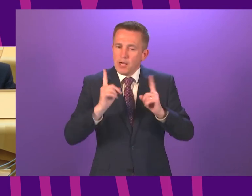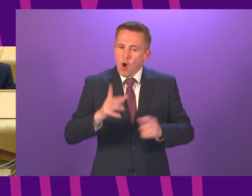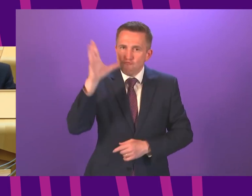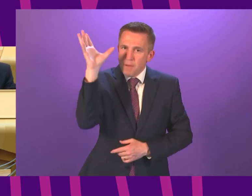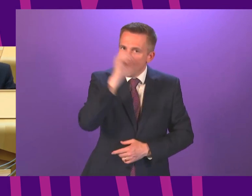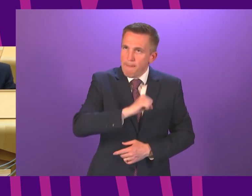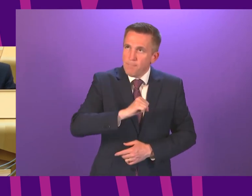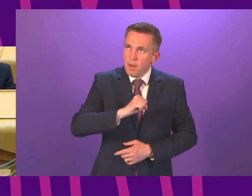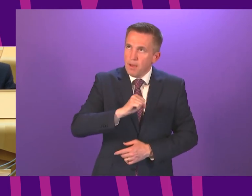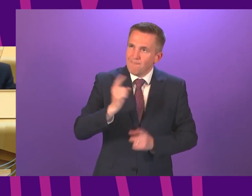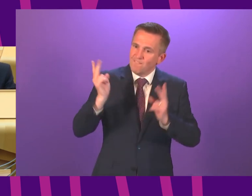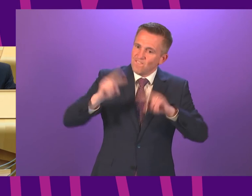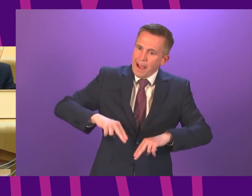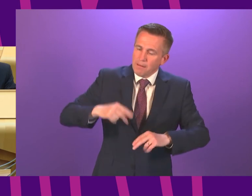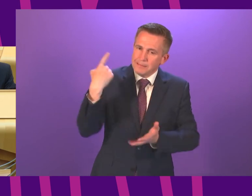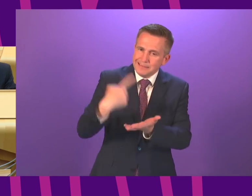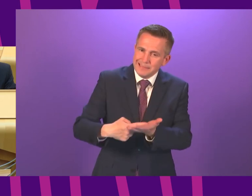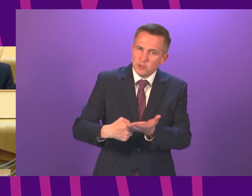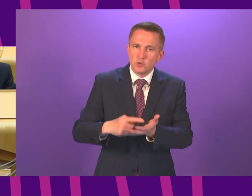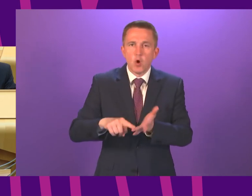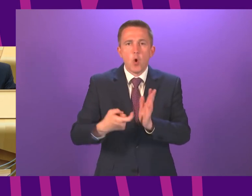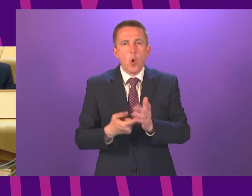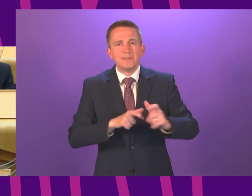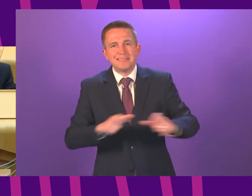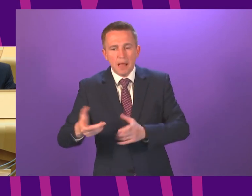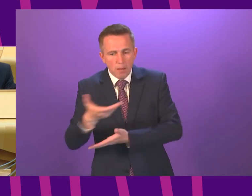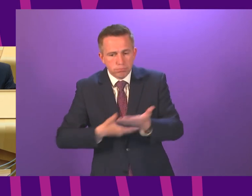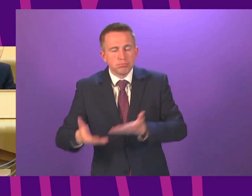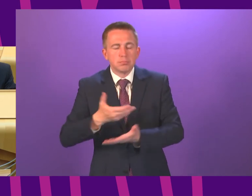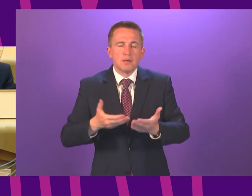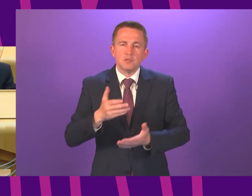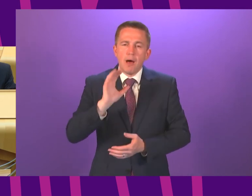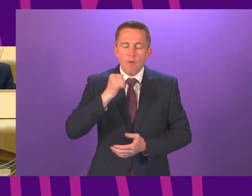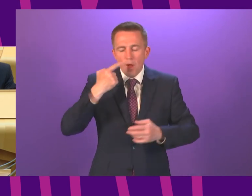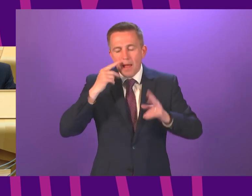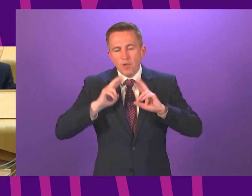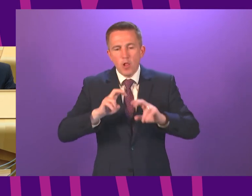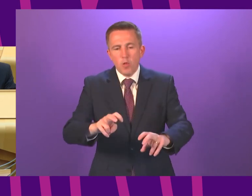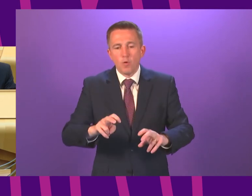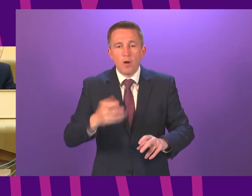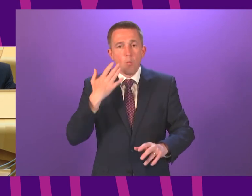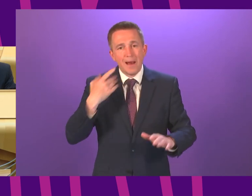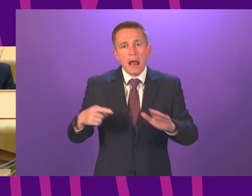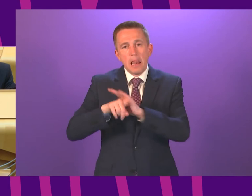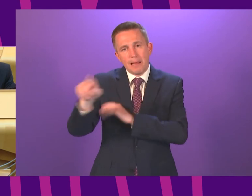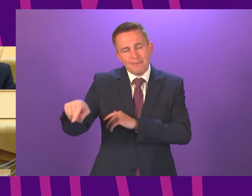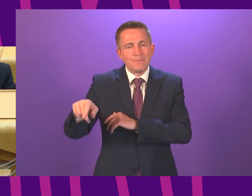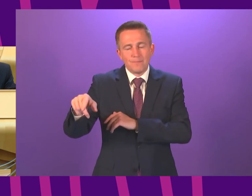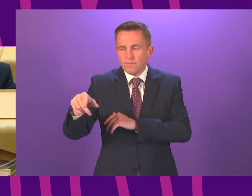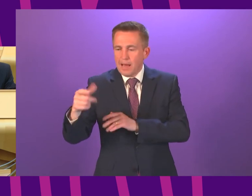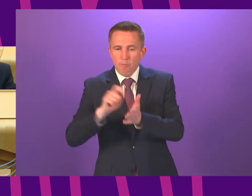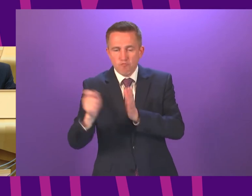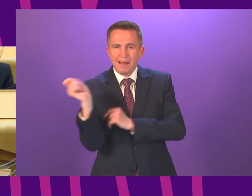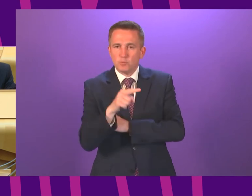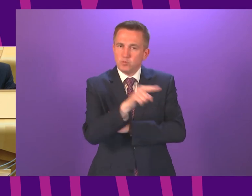we have taken a final decision and notified that yet or still in the process of doing that so I will check that after I am out of the chamber for the statement and write